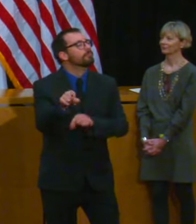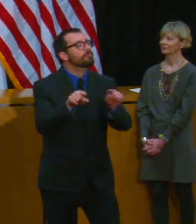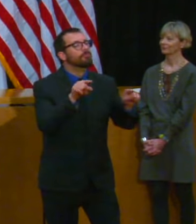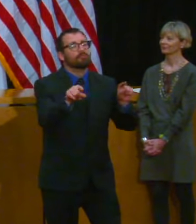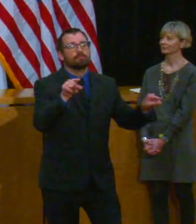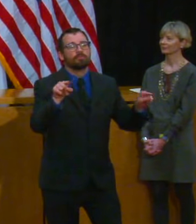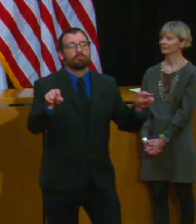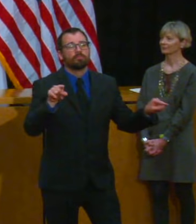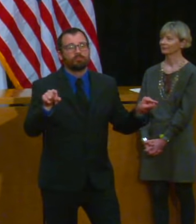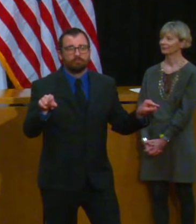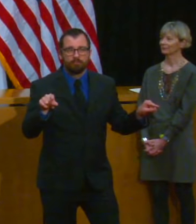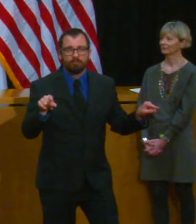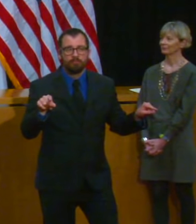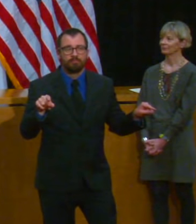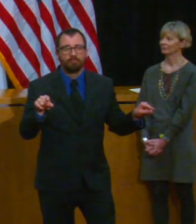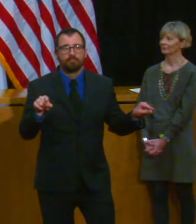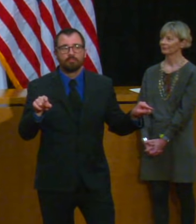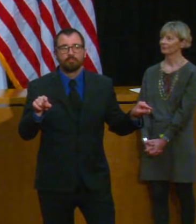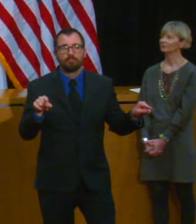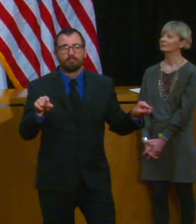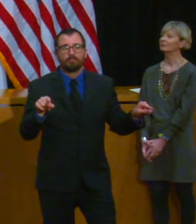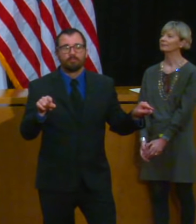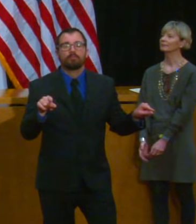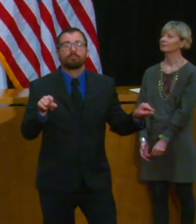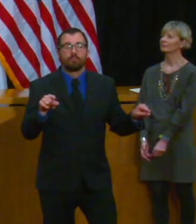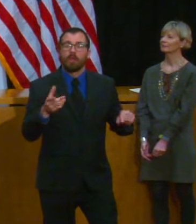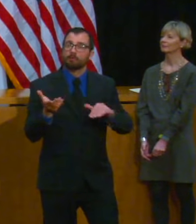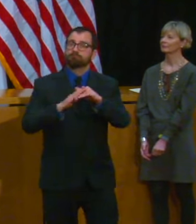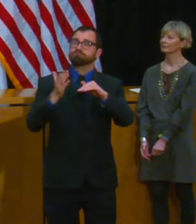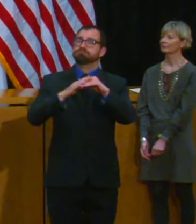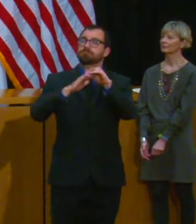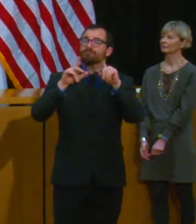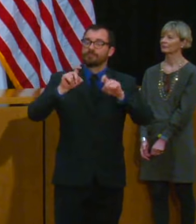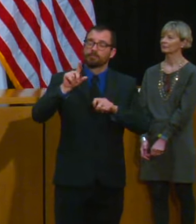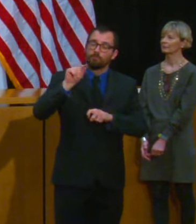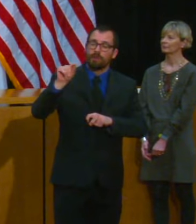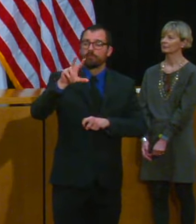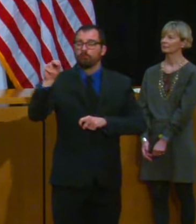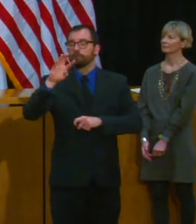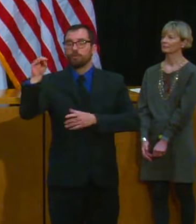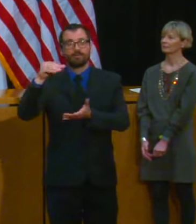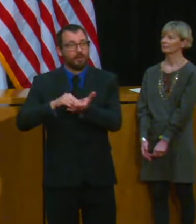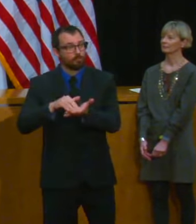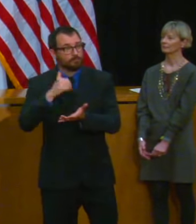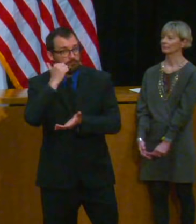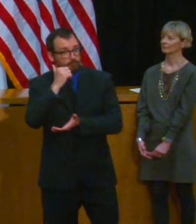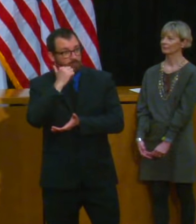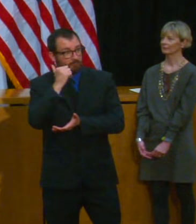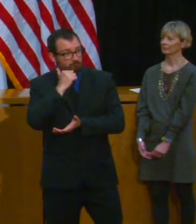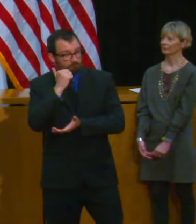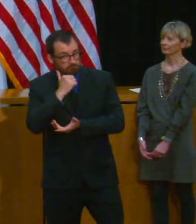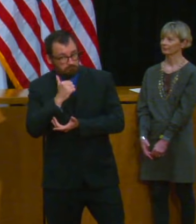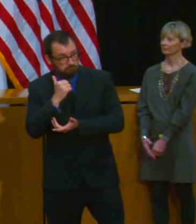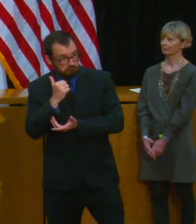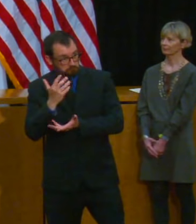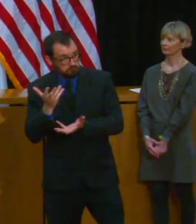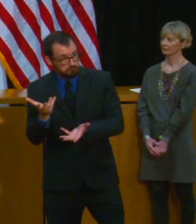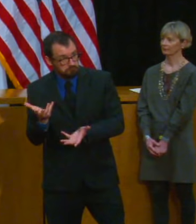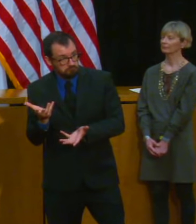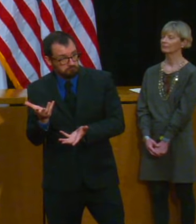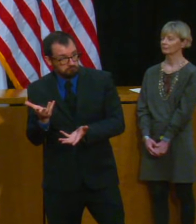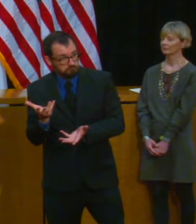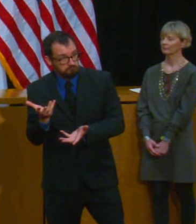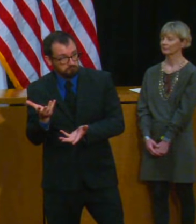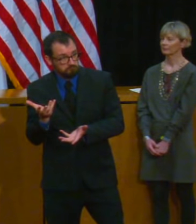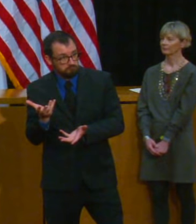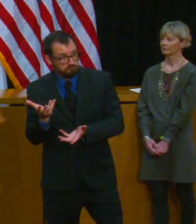a day to have enough? well there's I mean there's two questions around testing one is what's the rate of infection